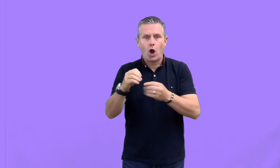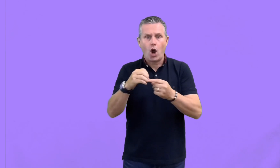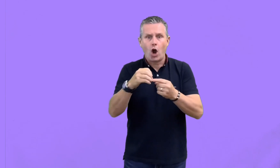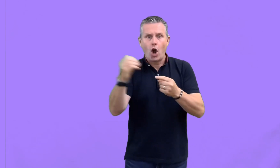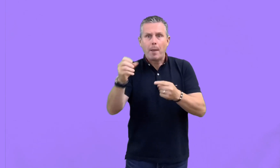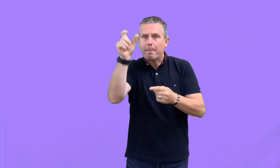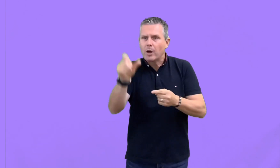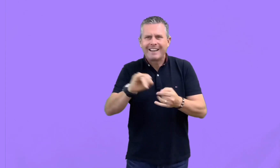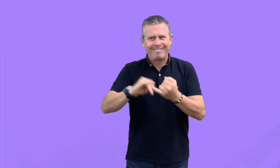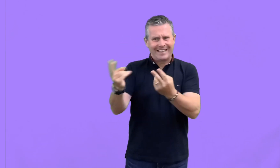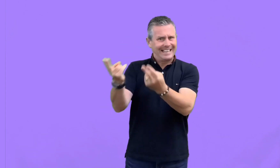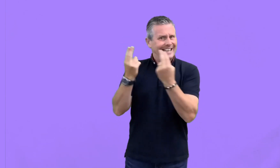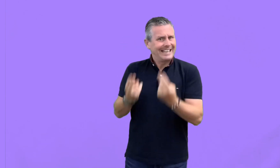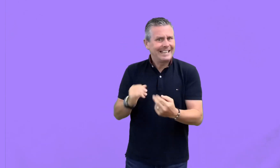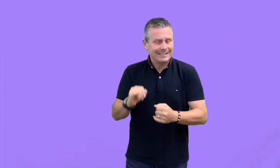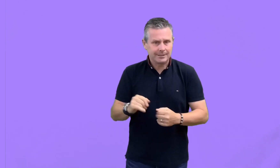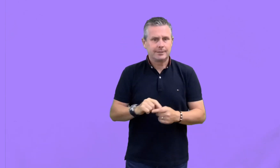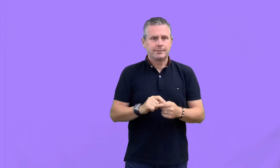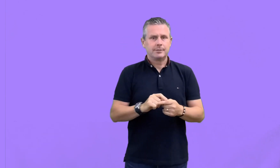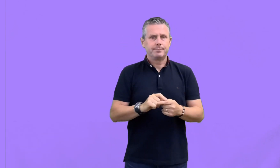support another person if they need it.